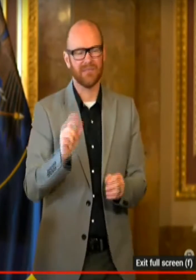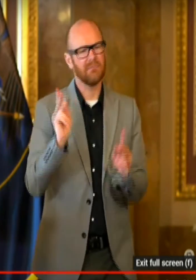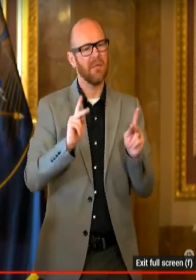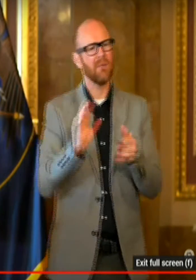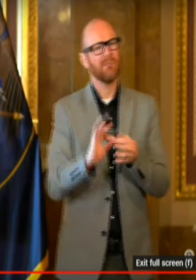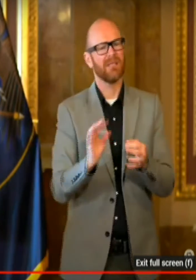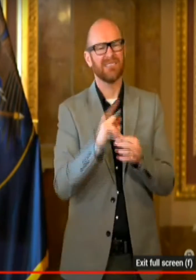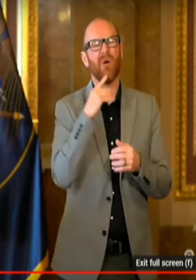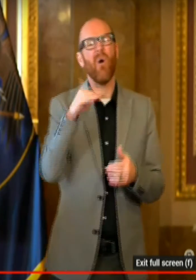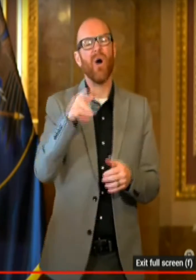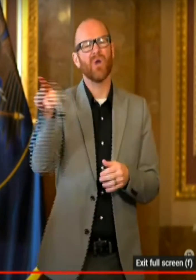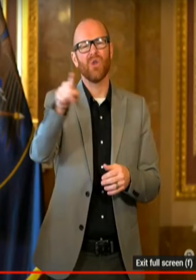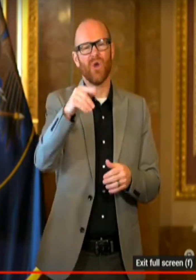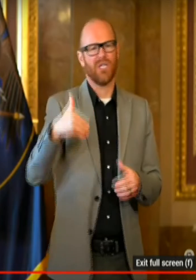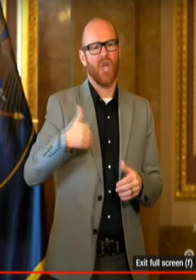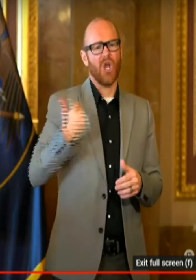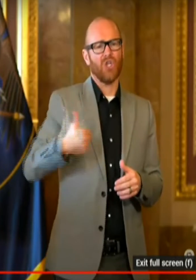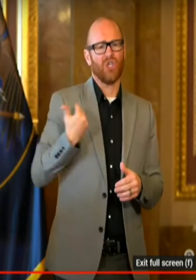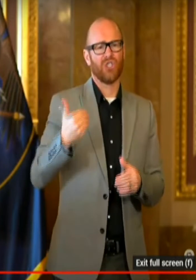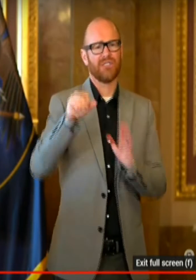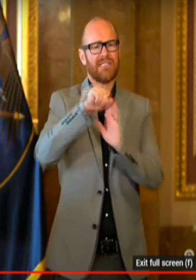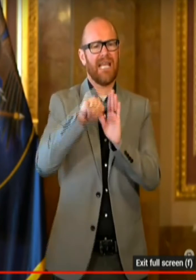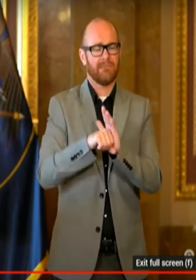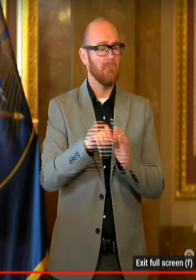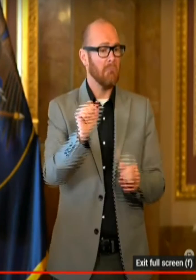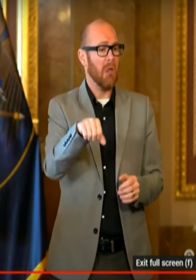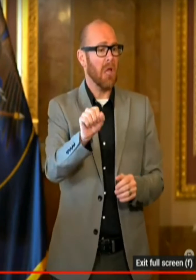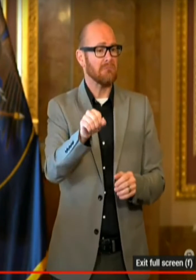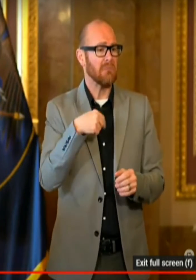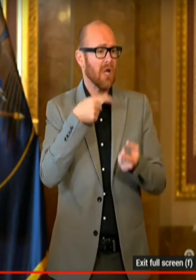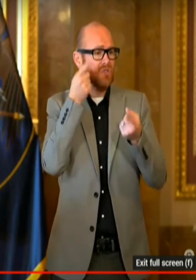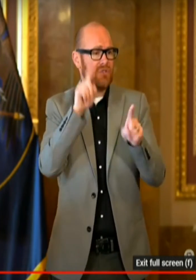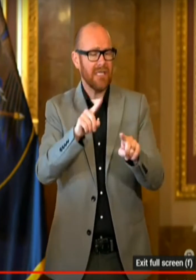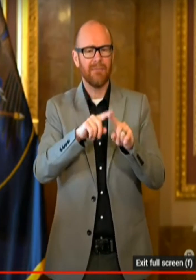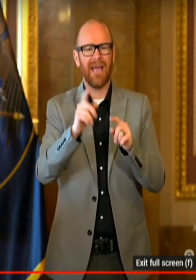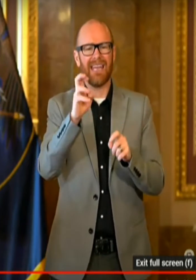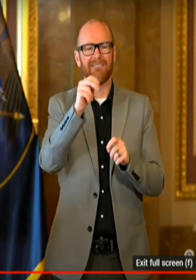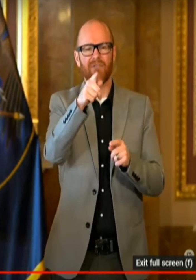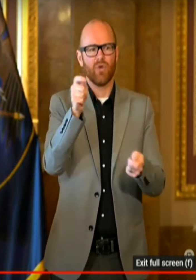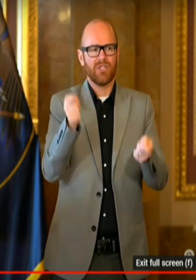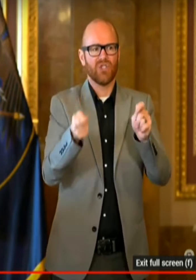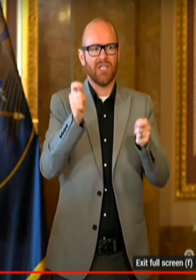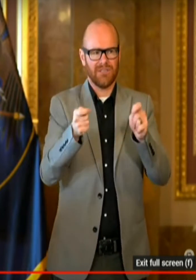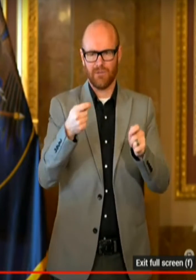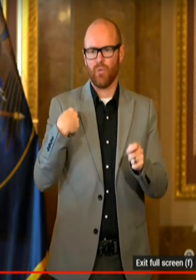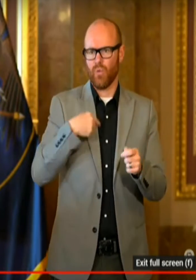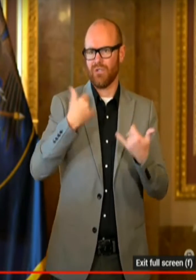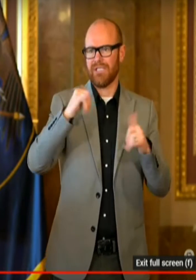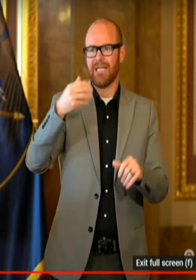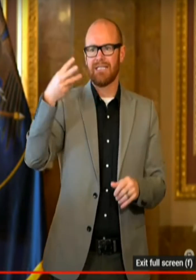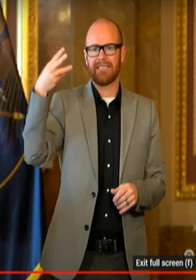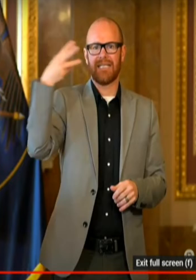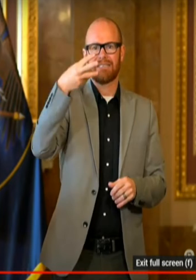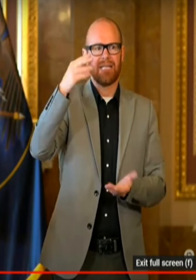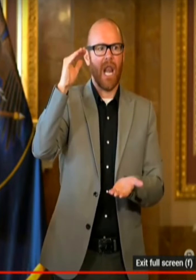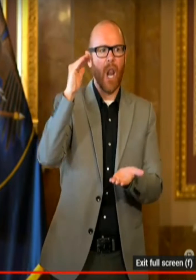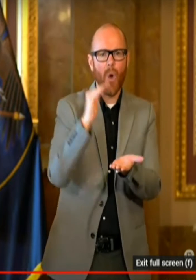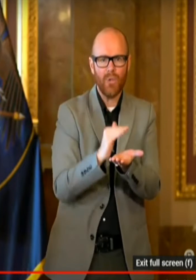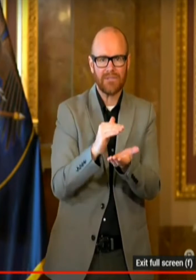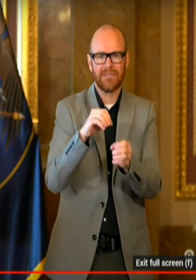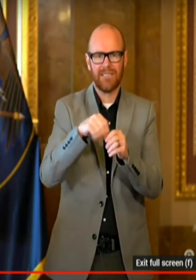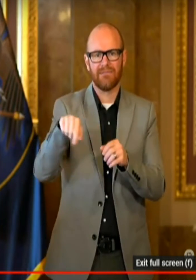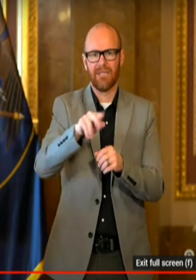all the time, well, that's just because you're younger. Certainly, that's part of it. But even when you adjust for age, we're like sixth lowest in the country. So that